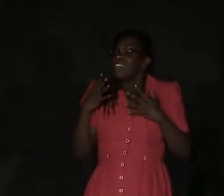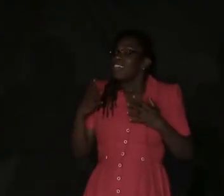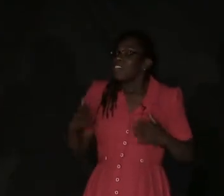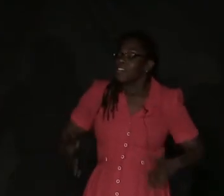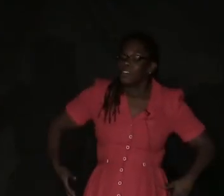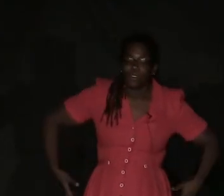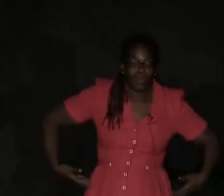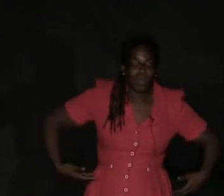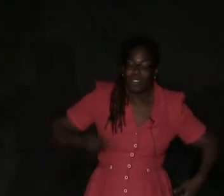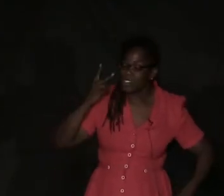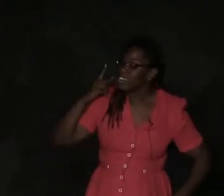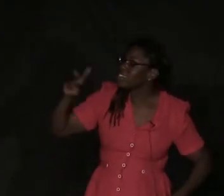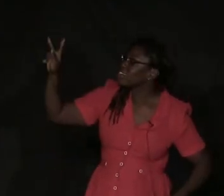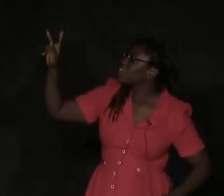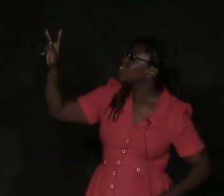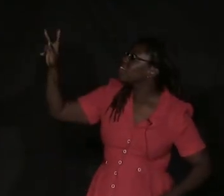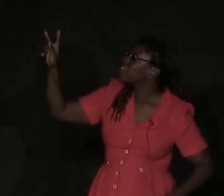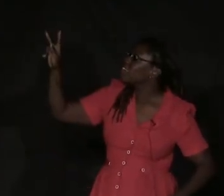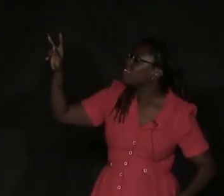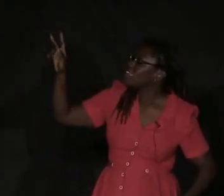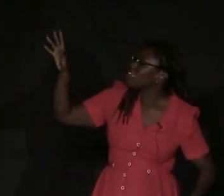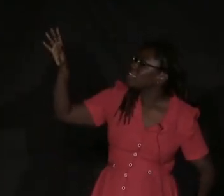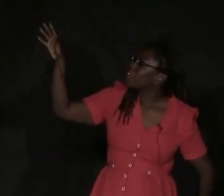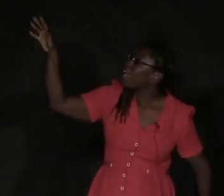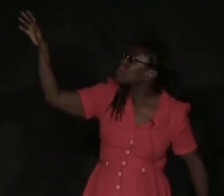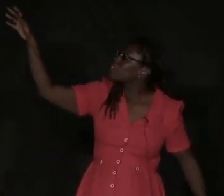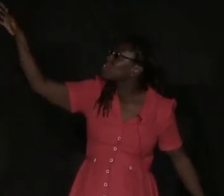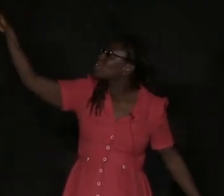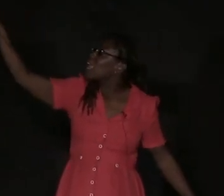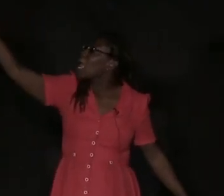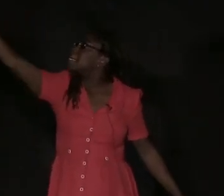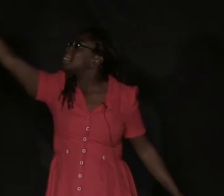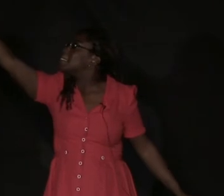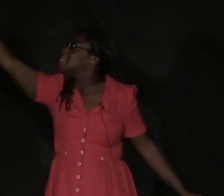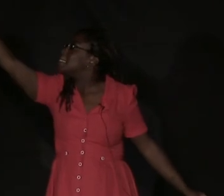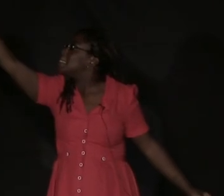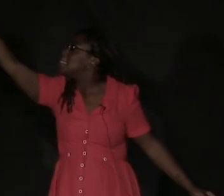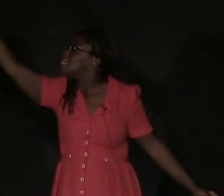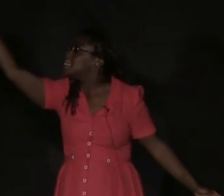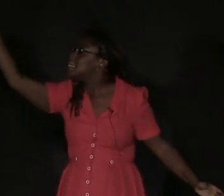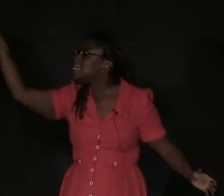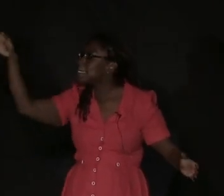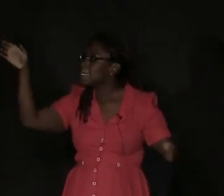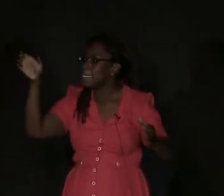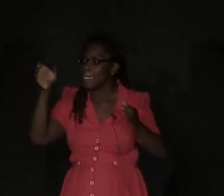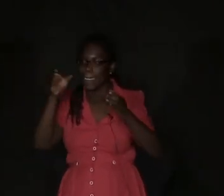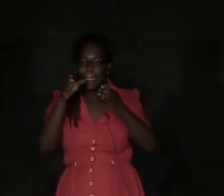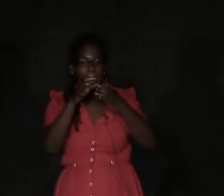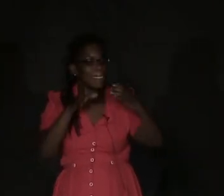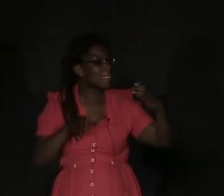The gorilla sees her. He grabs her. He's the building. He's looking at ABCs.